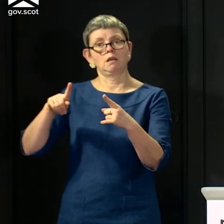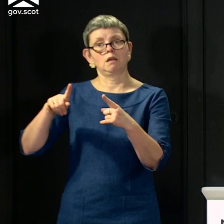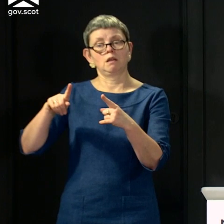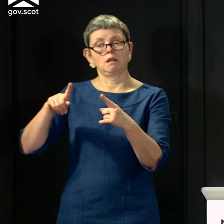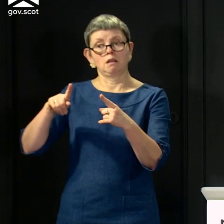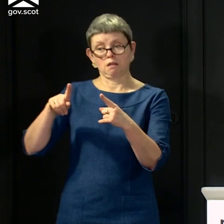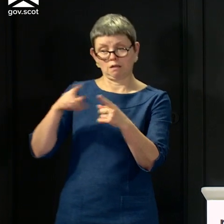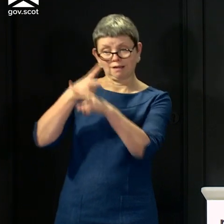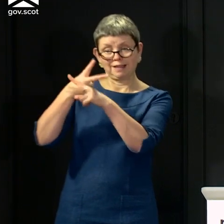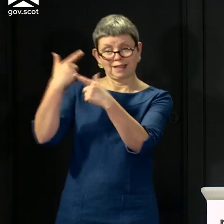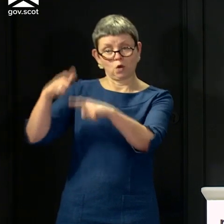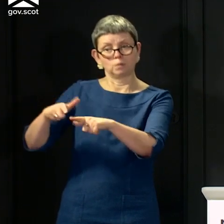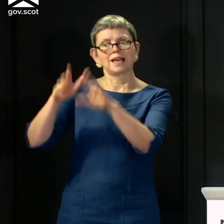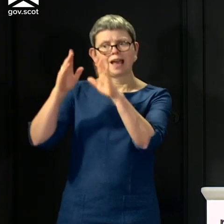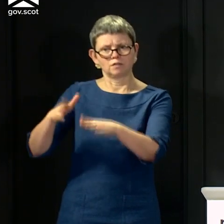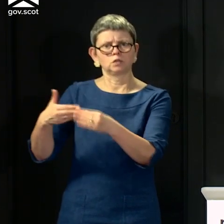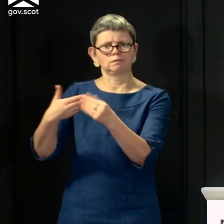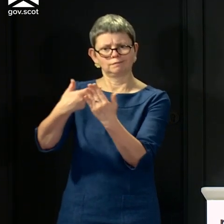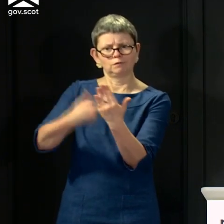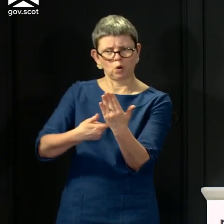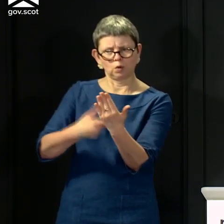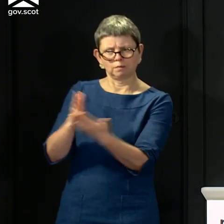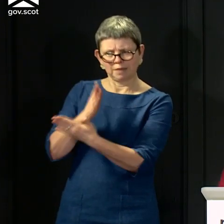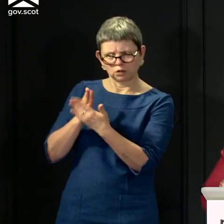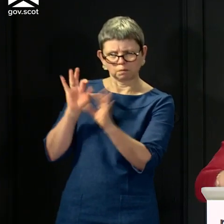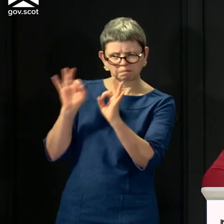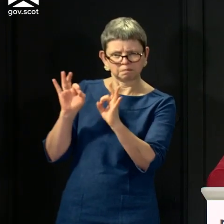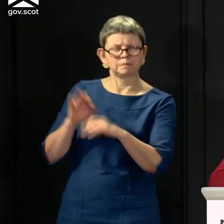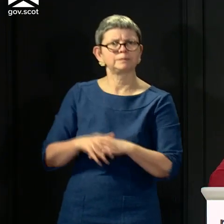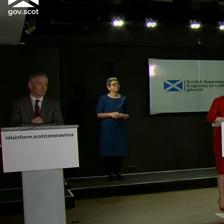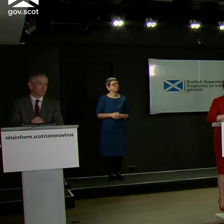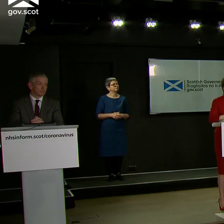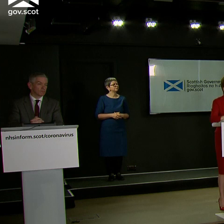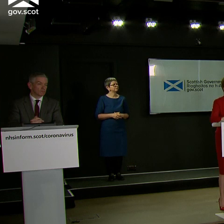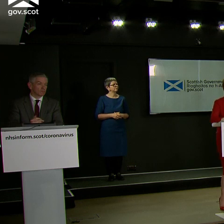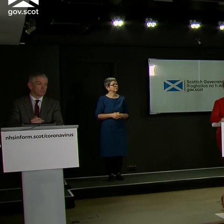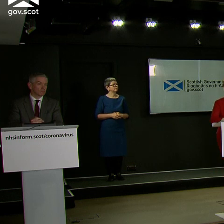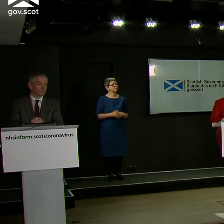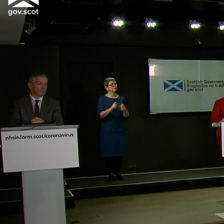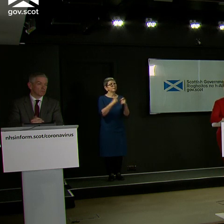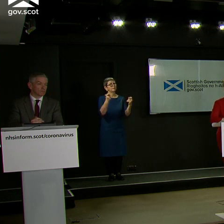the totality of what they should be doing, all the right things to protect their residents. Chris McCall from The Scotsman.